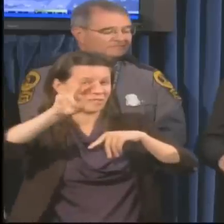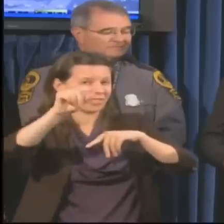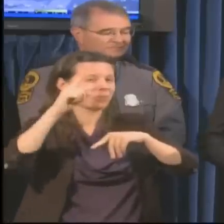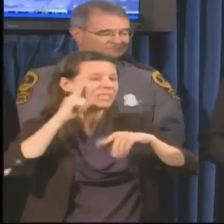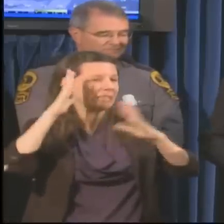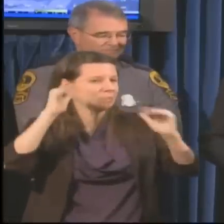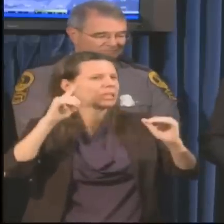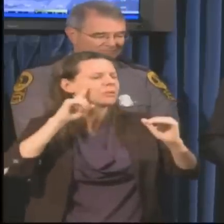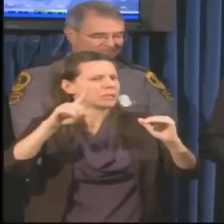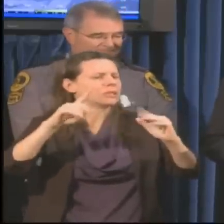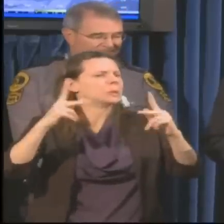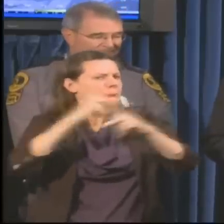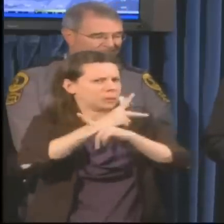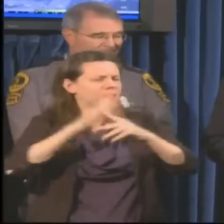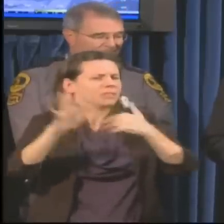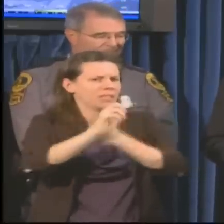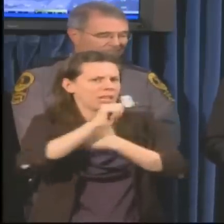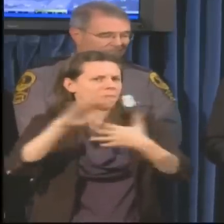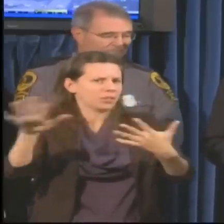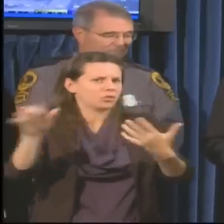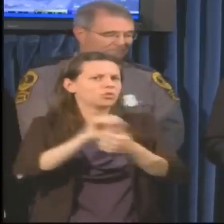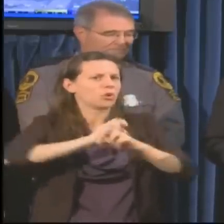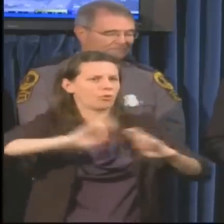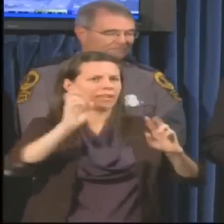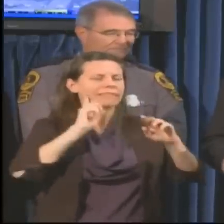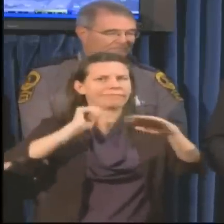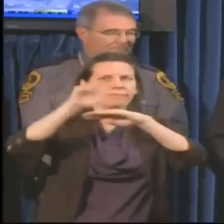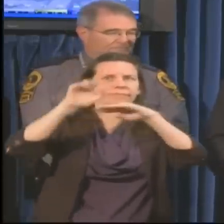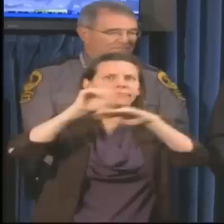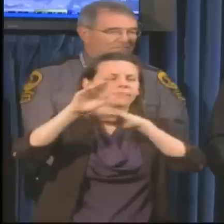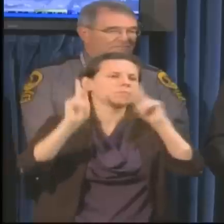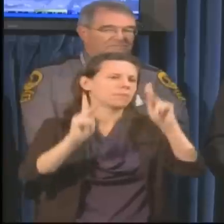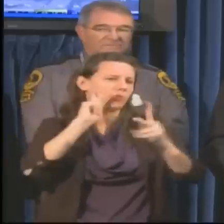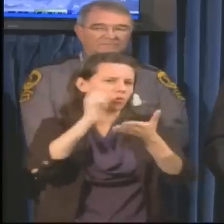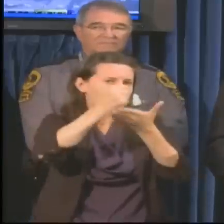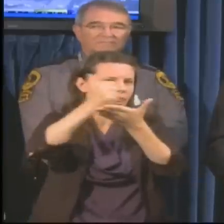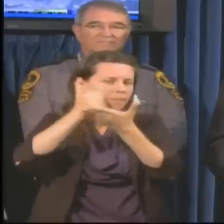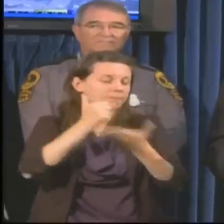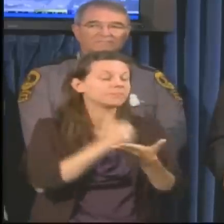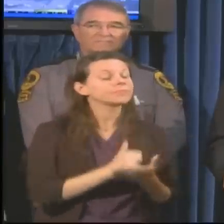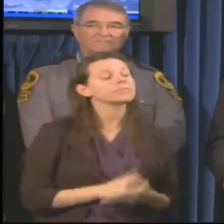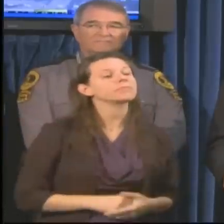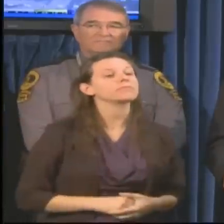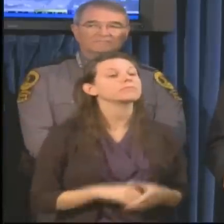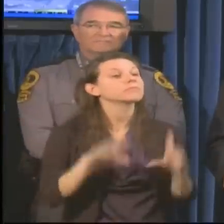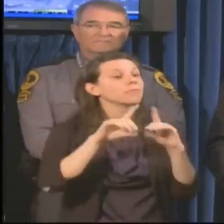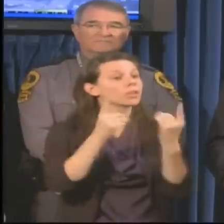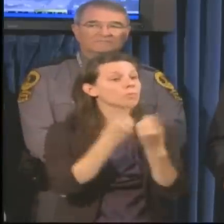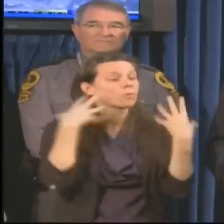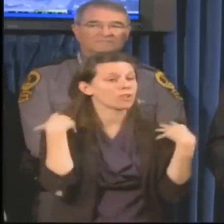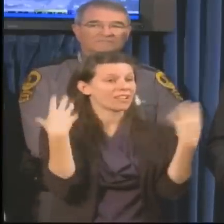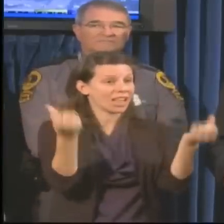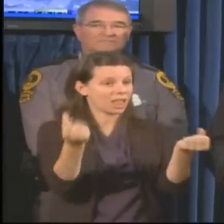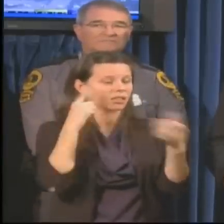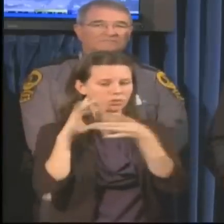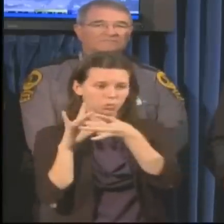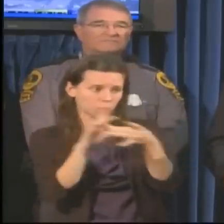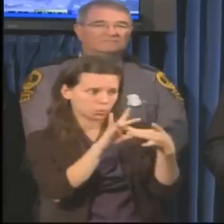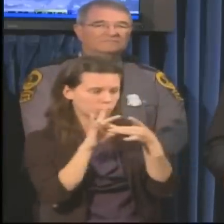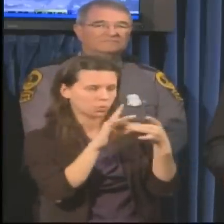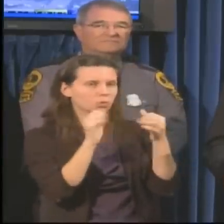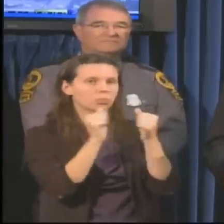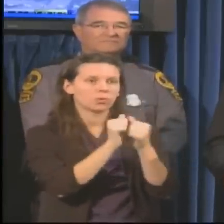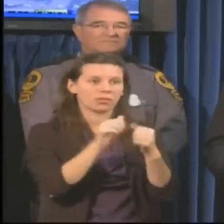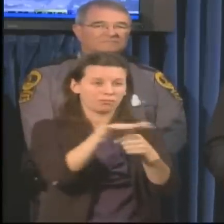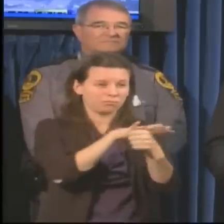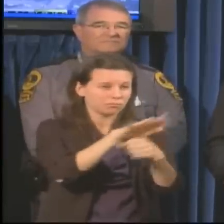even Wednesday. The Department of Health is coordinating regularly with local hospitals